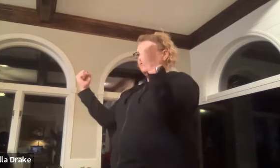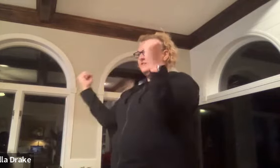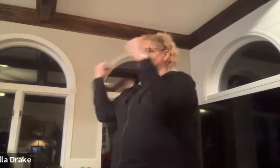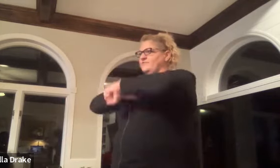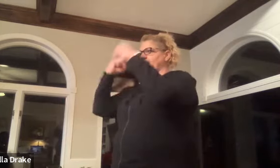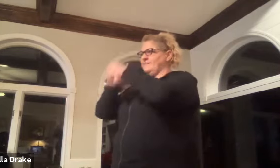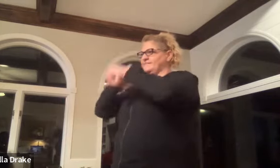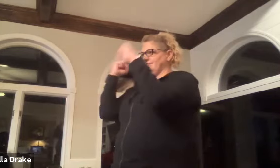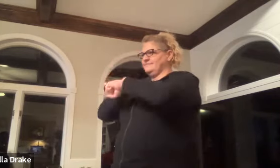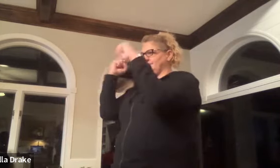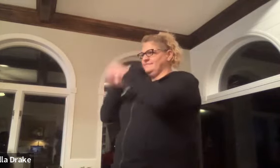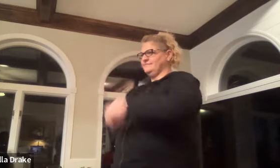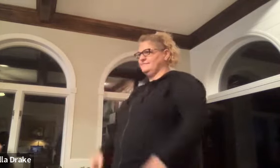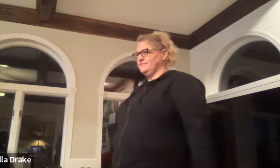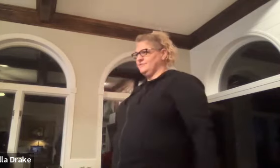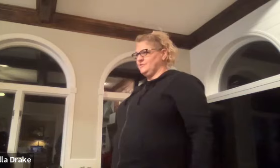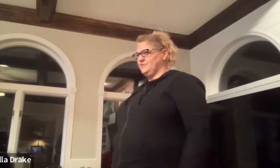your fists are fighting um